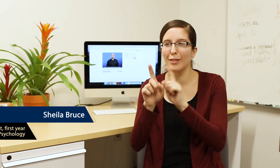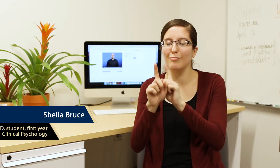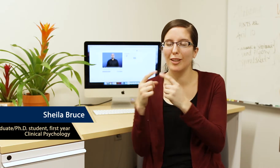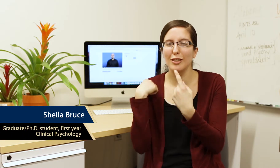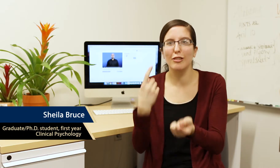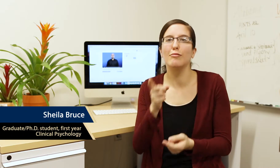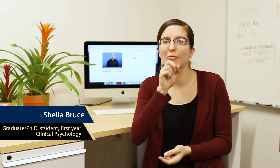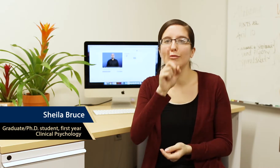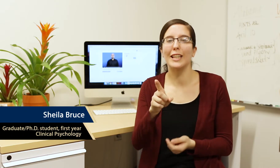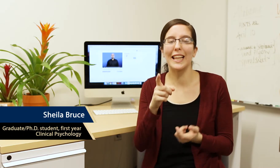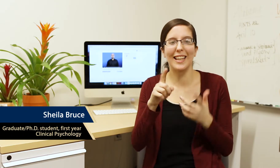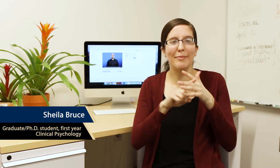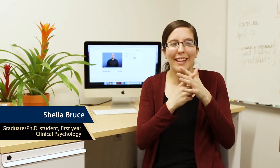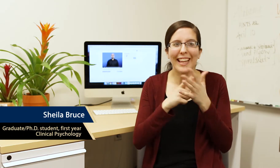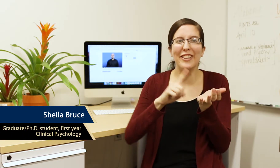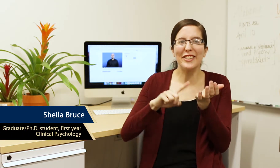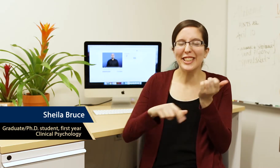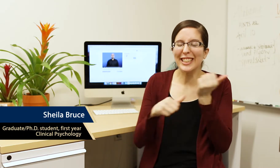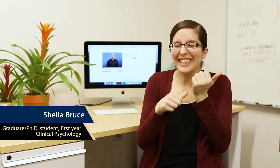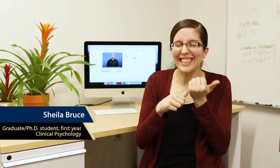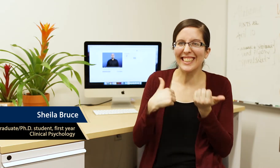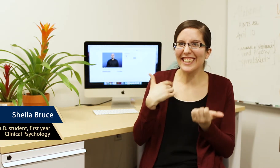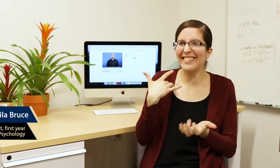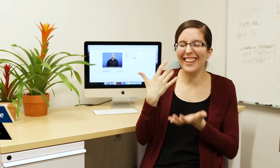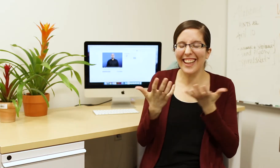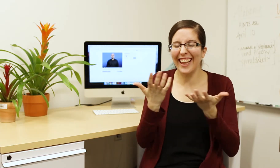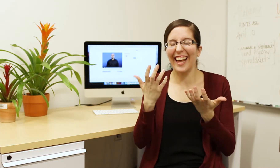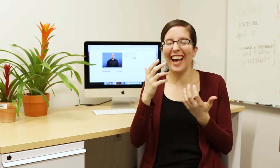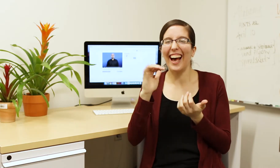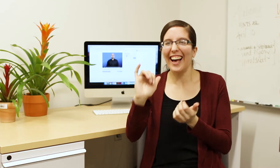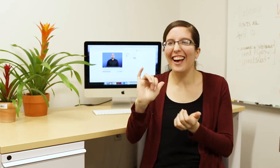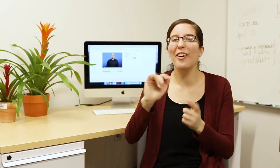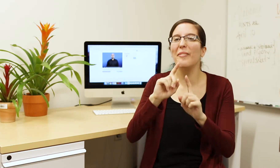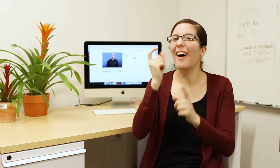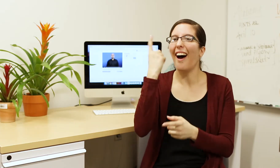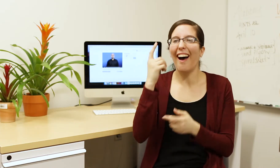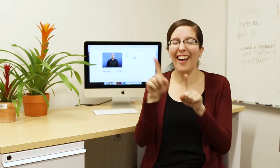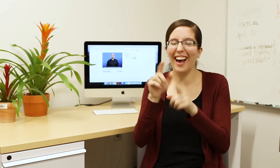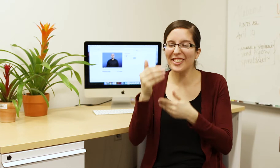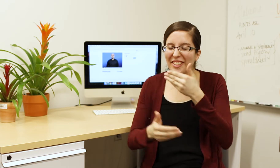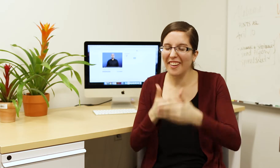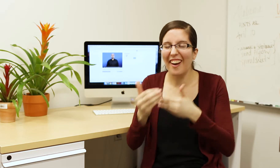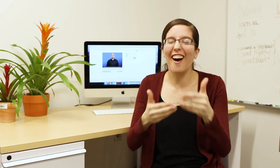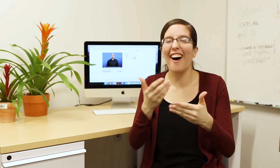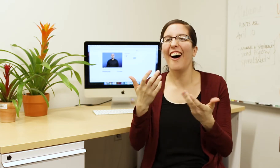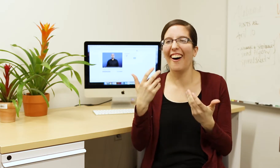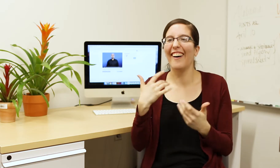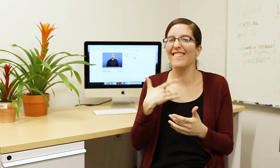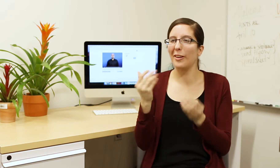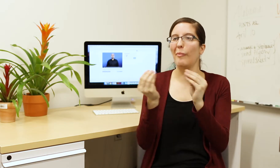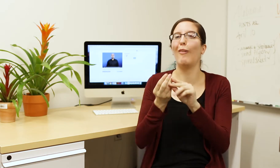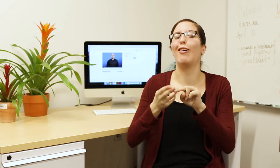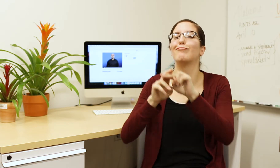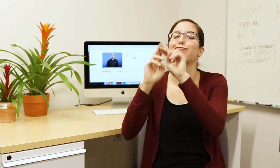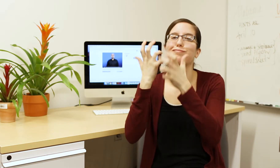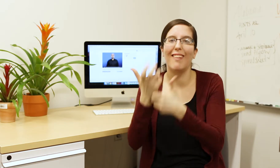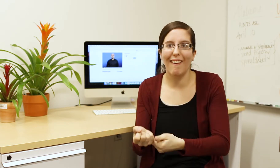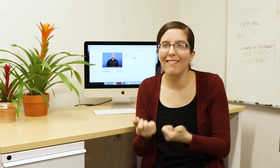When I first started working with my faculty mentor as a research assistant, I felt kind of unsure. But with time, I became increasingly confident.